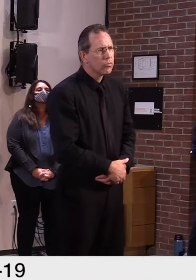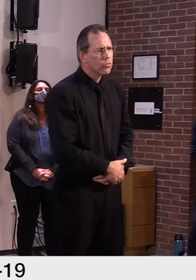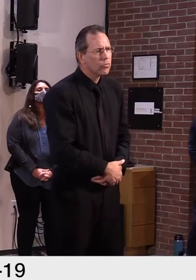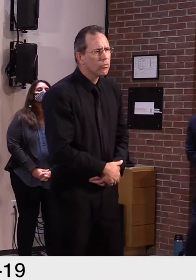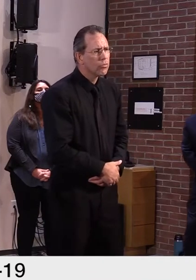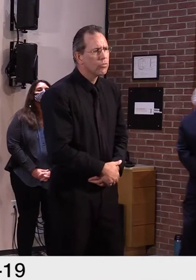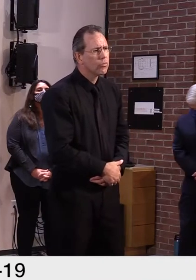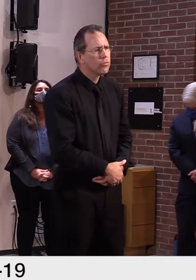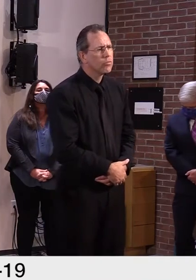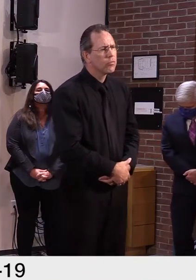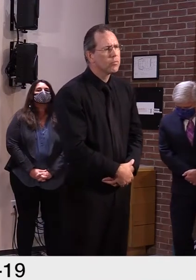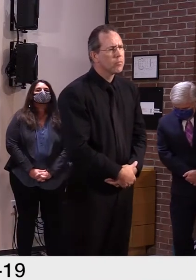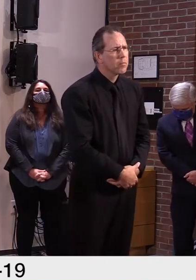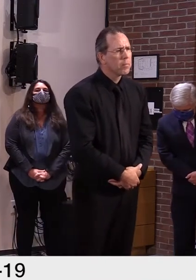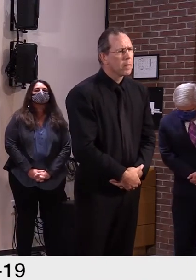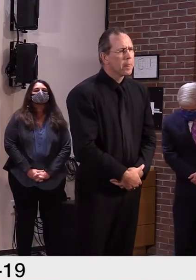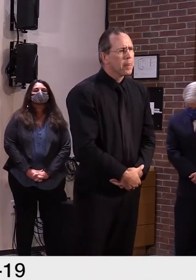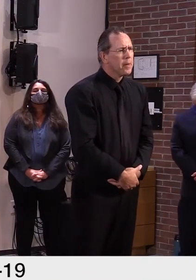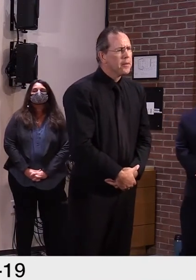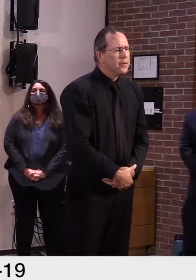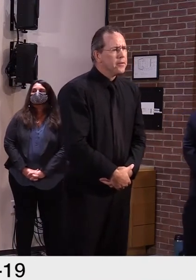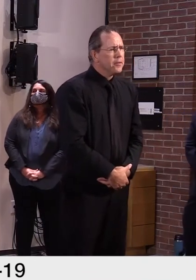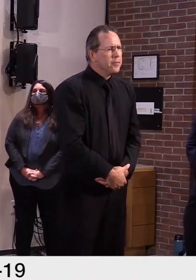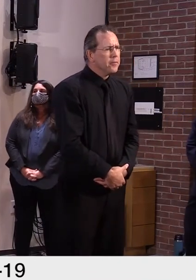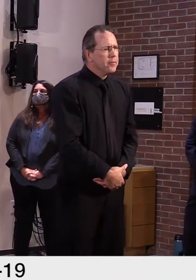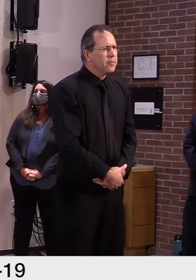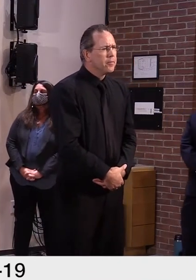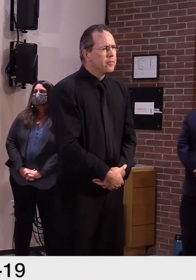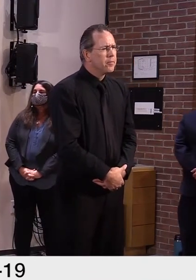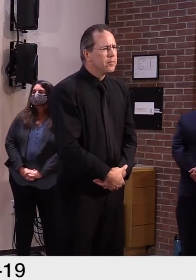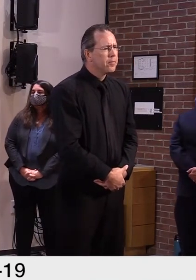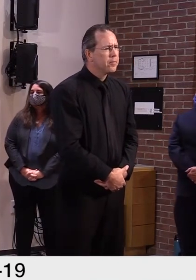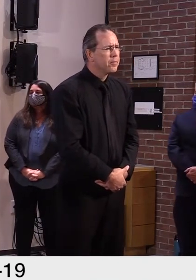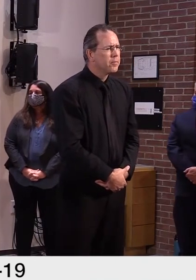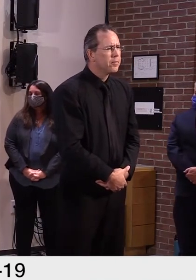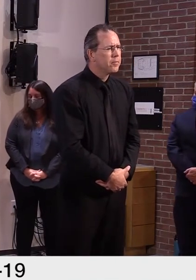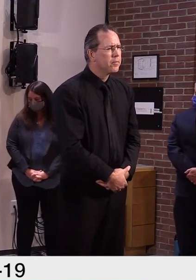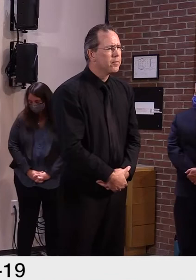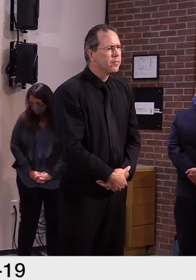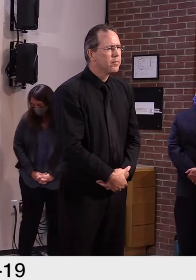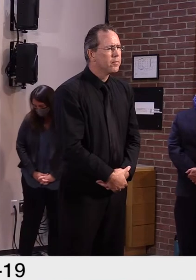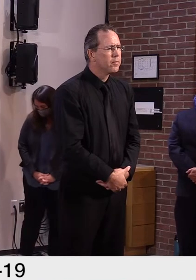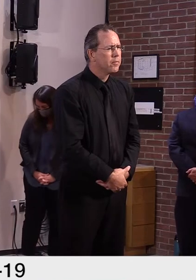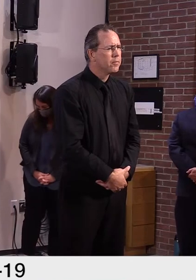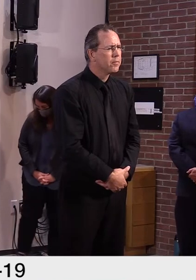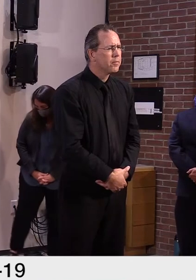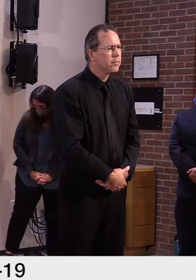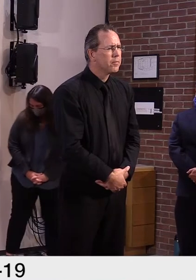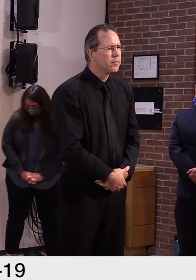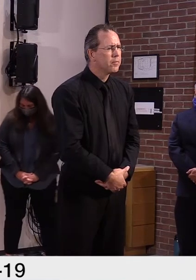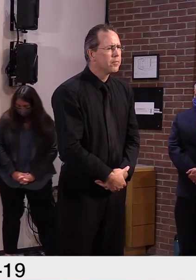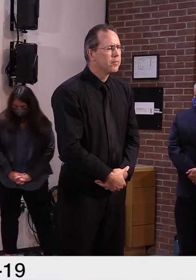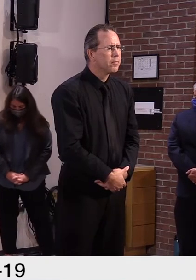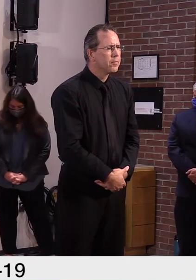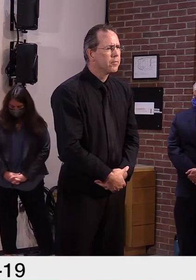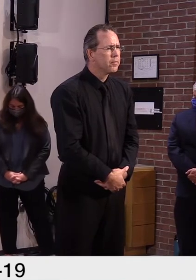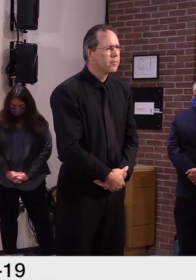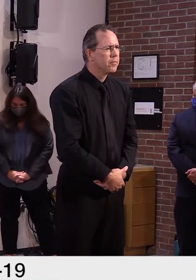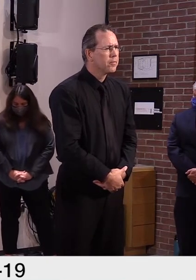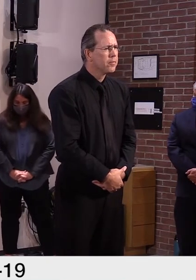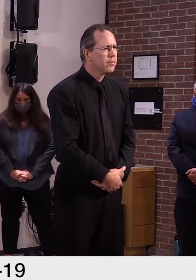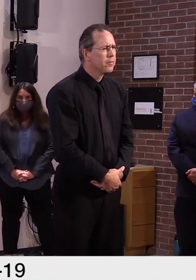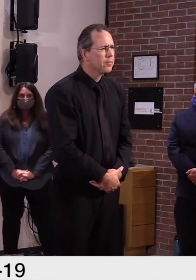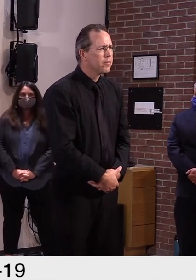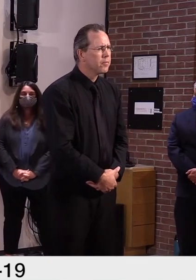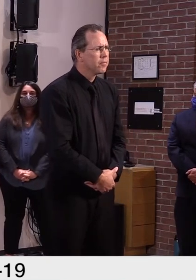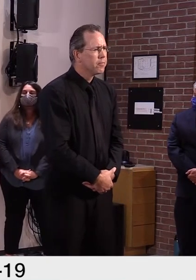vaccine out to the broader population. I'm just wondering if you have specific plans or, or things that you're going to be doing